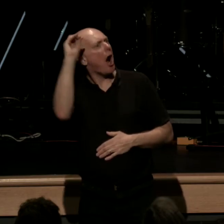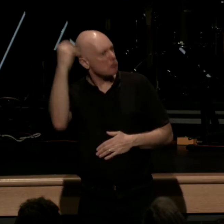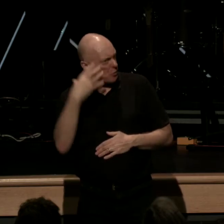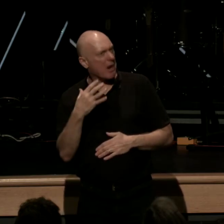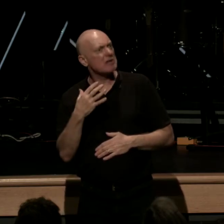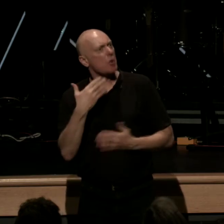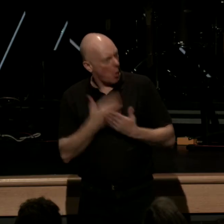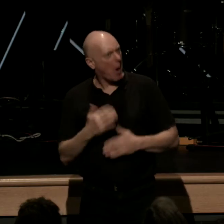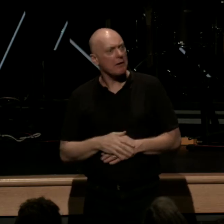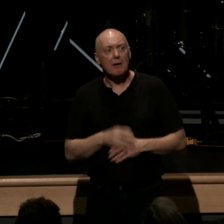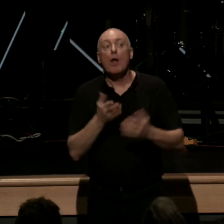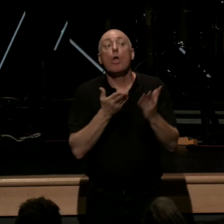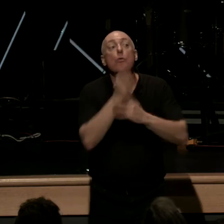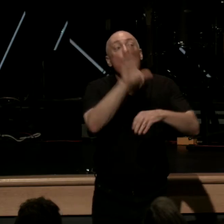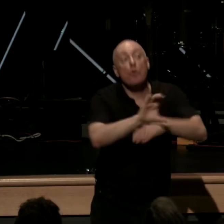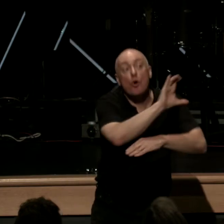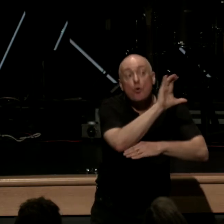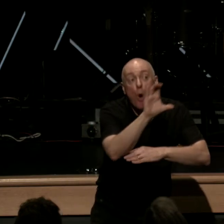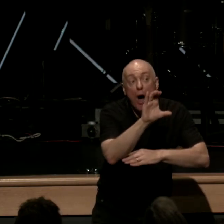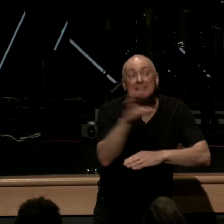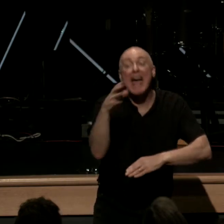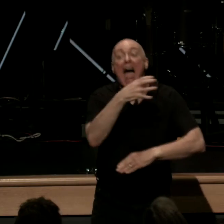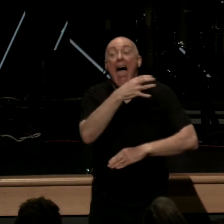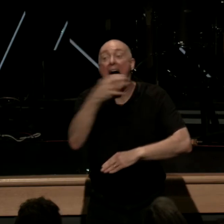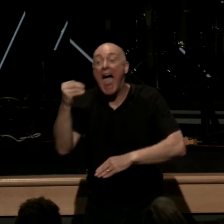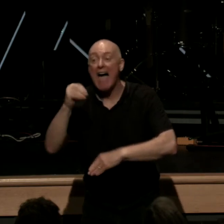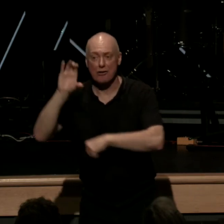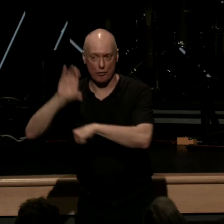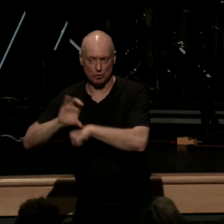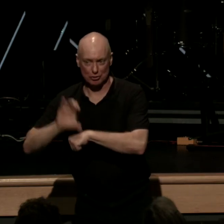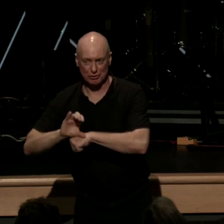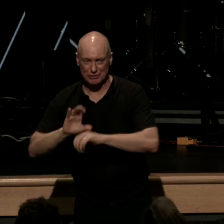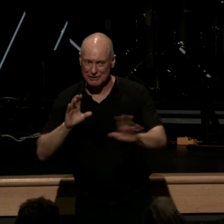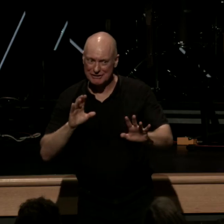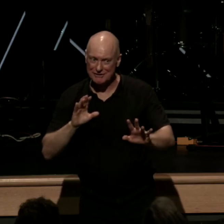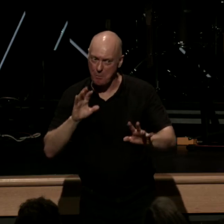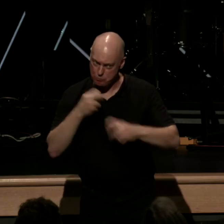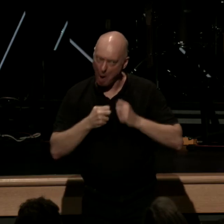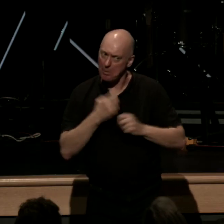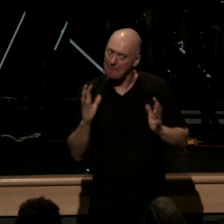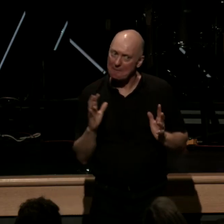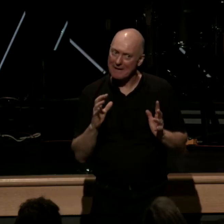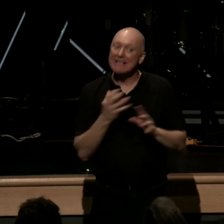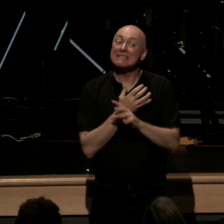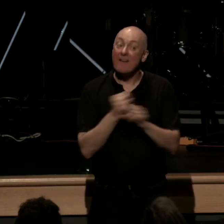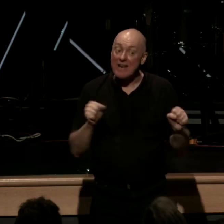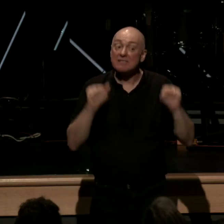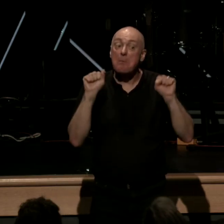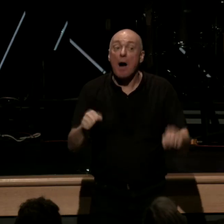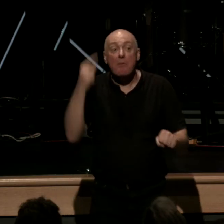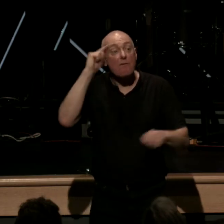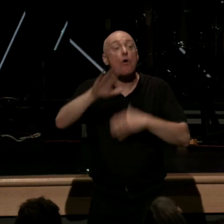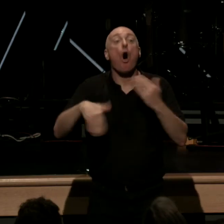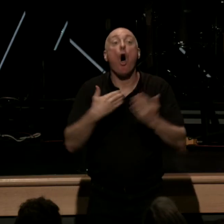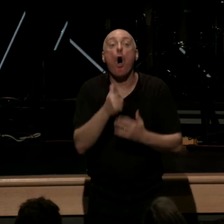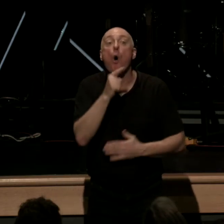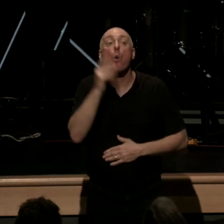for through the cross of Christ and the church now is the problem salvation is possible for all who will work and